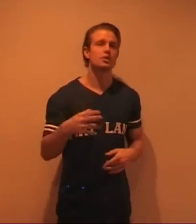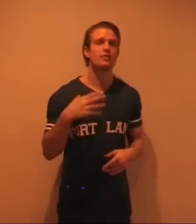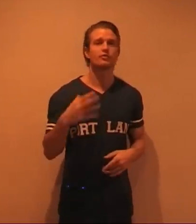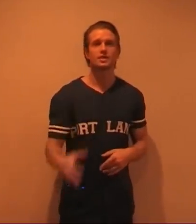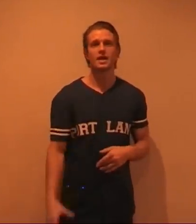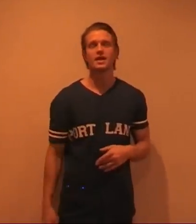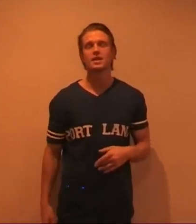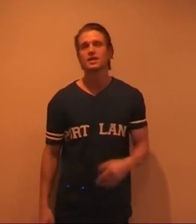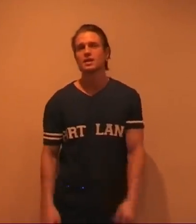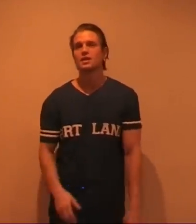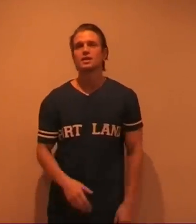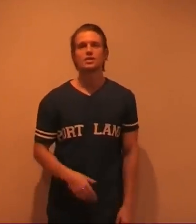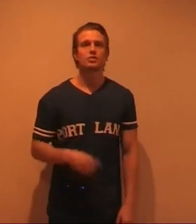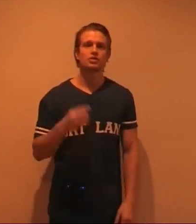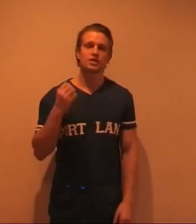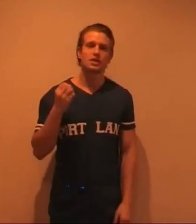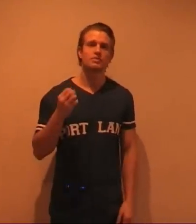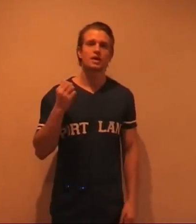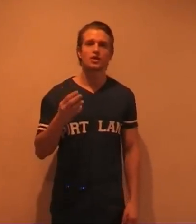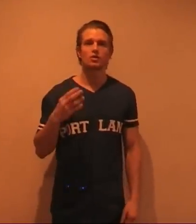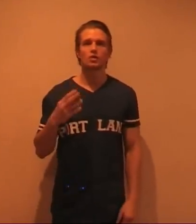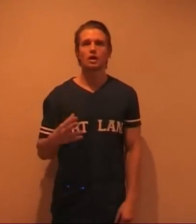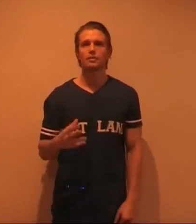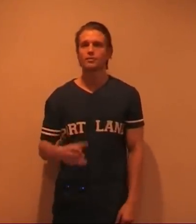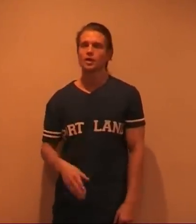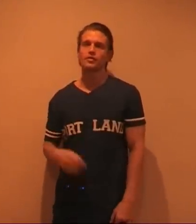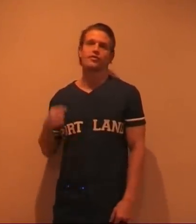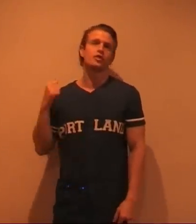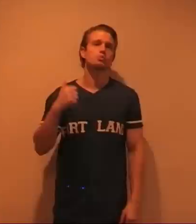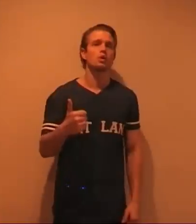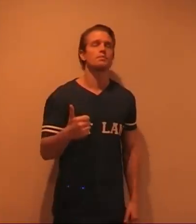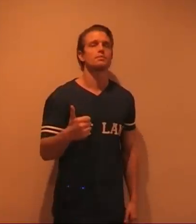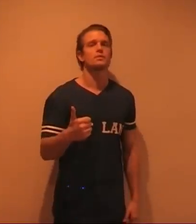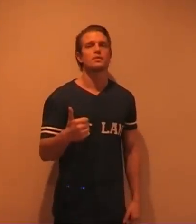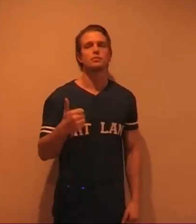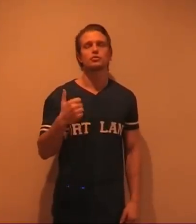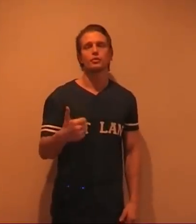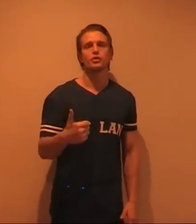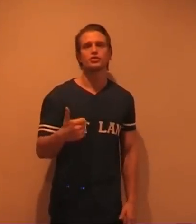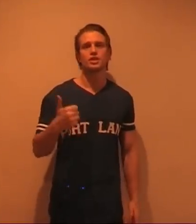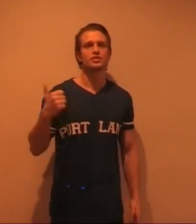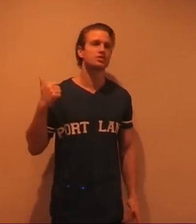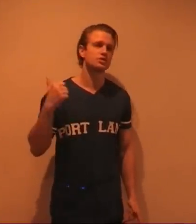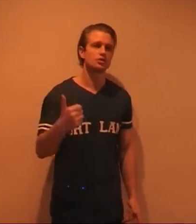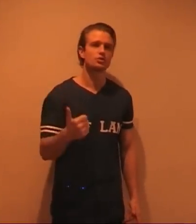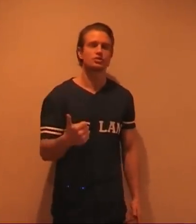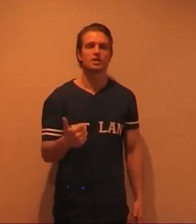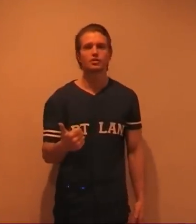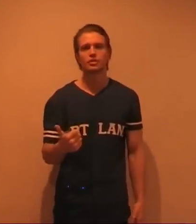every day you know just to keep that young look up. Right the first one the most obvious is use good skin creams.